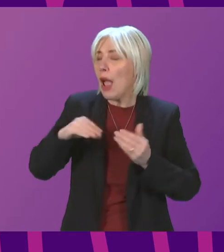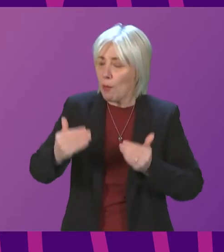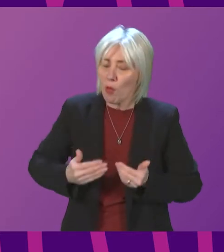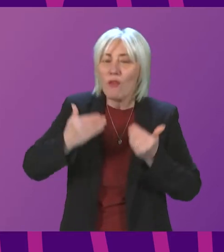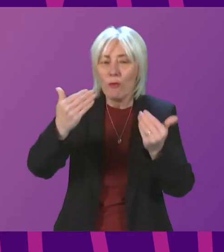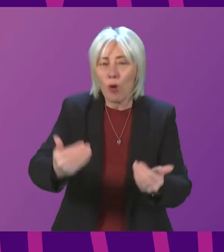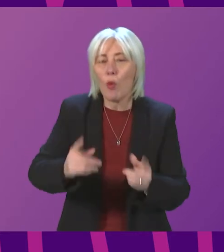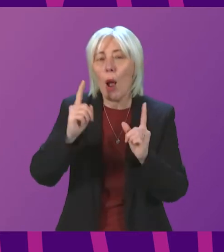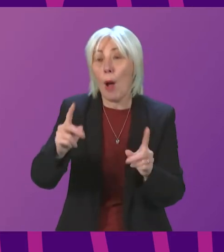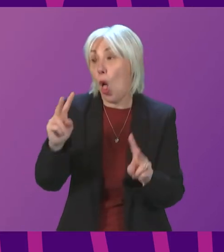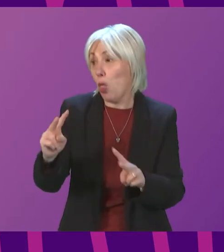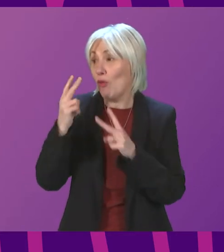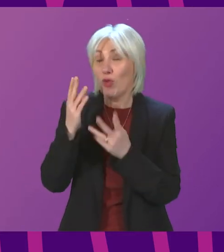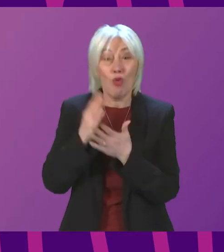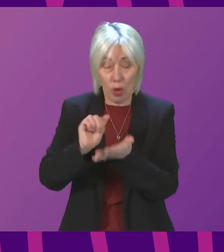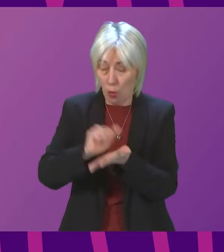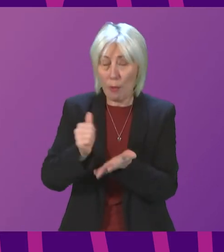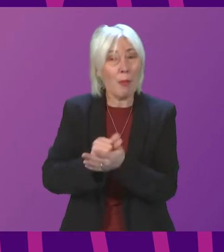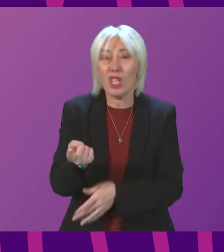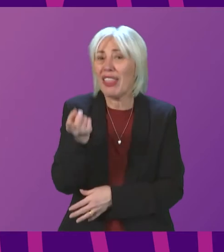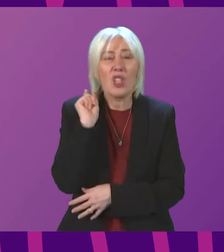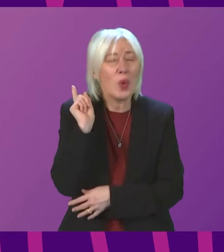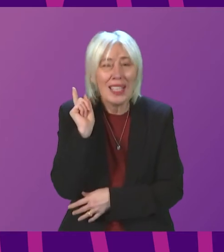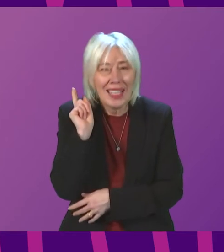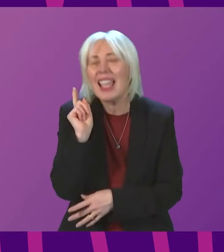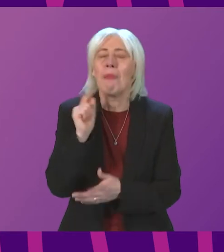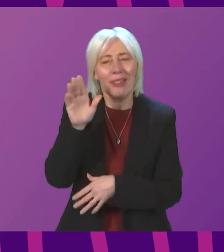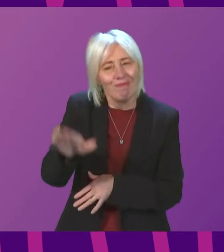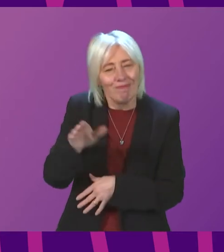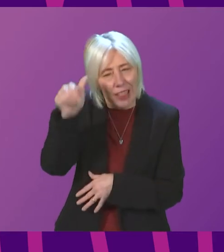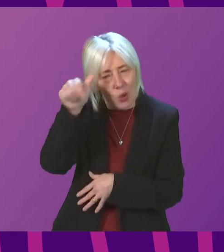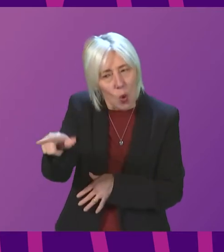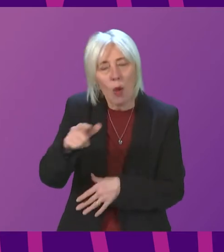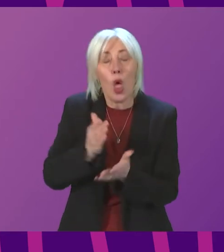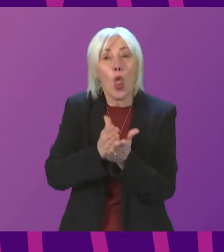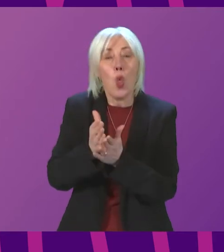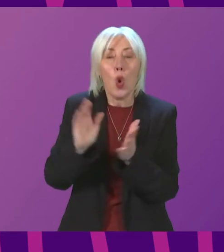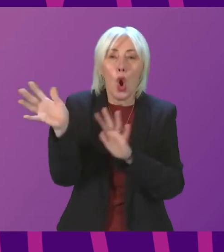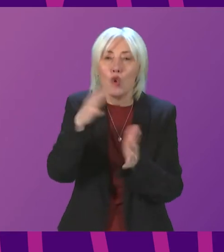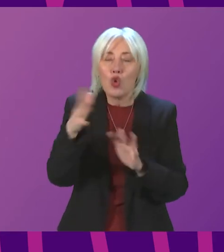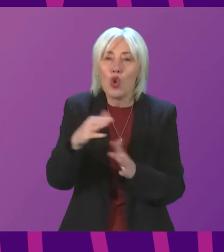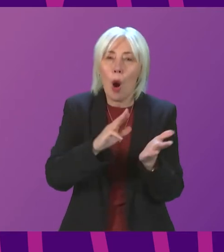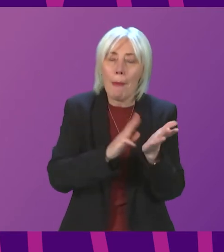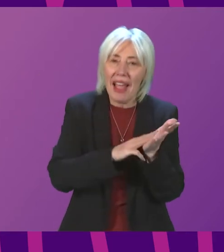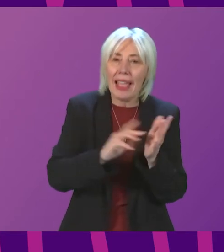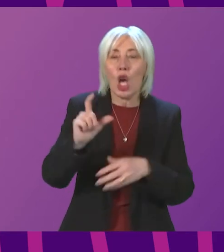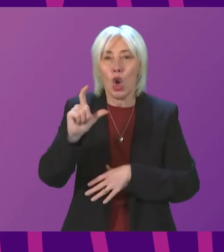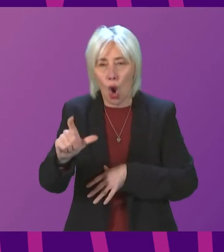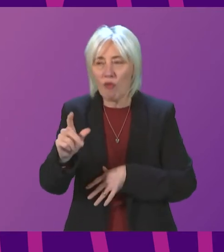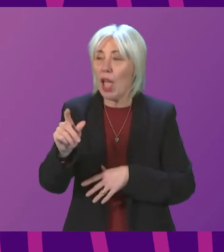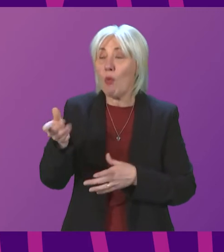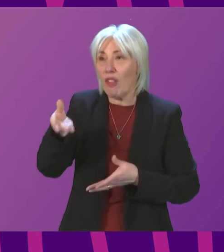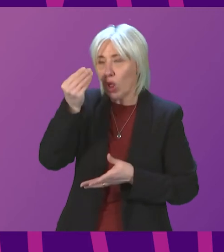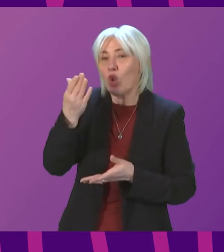the review only published last week but I want to give her an assurance that already through our experience of Storm Malik and Storm Corrie we have taken forward the